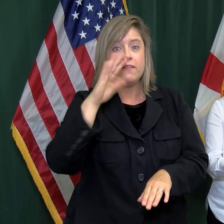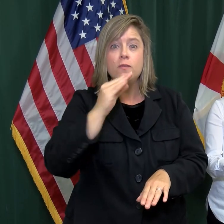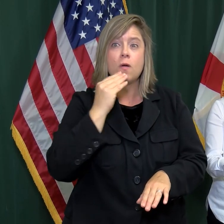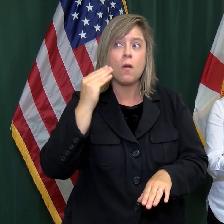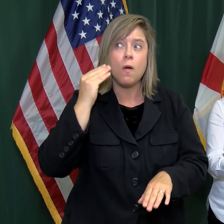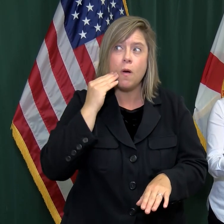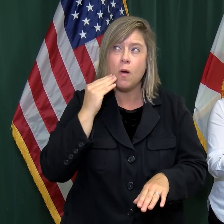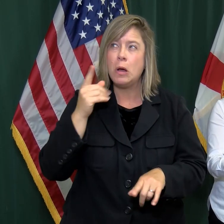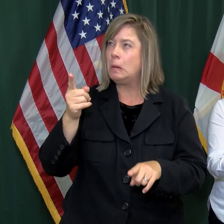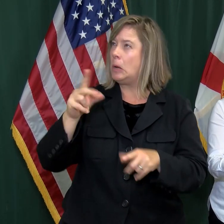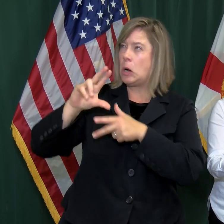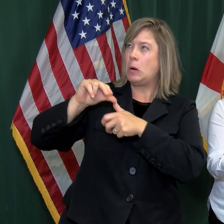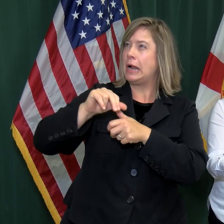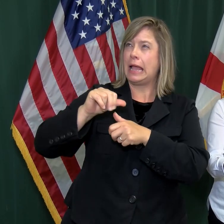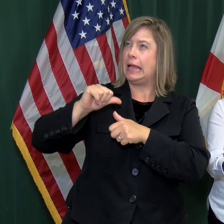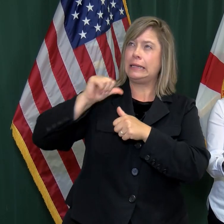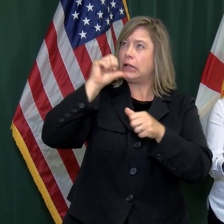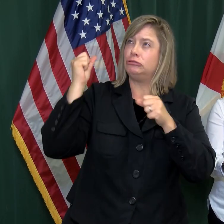hurricane conditions.